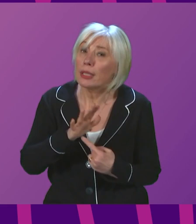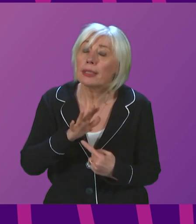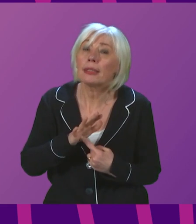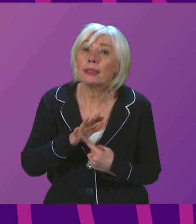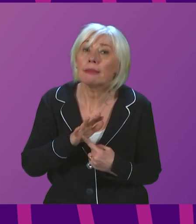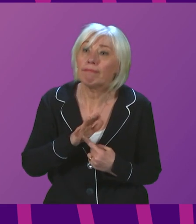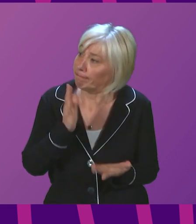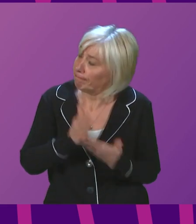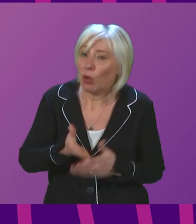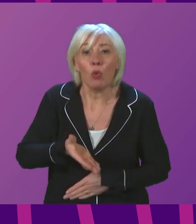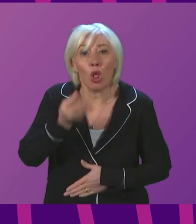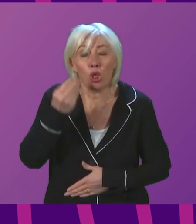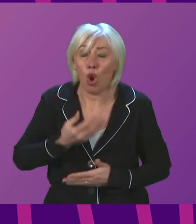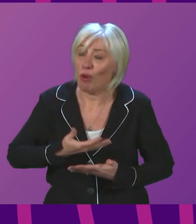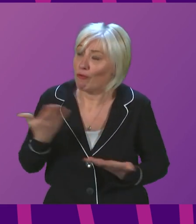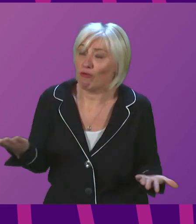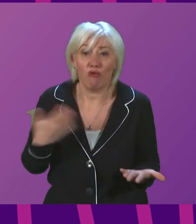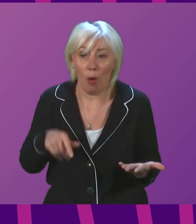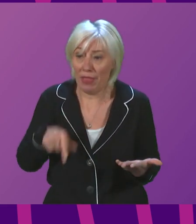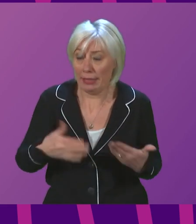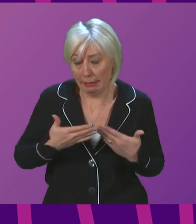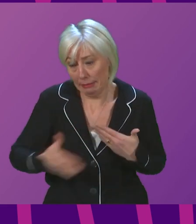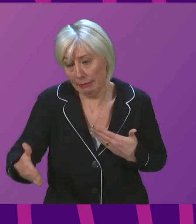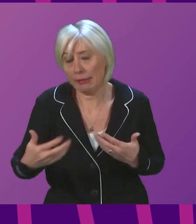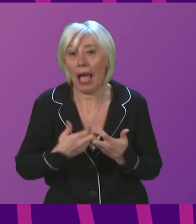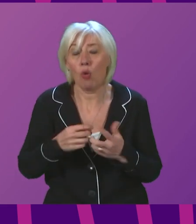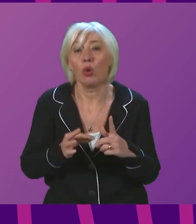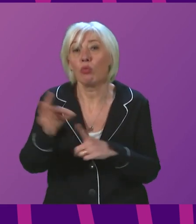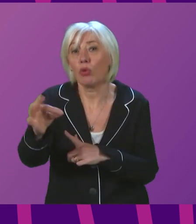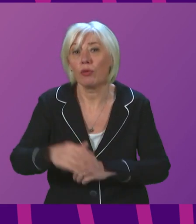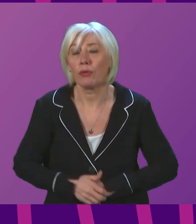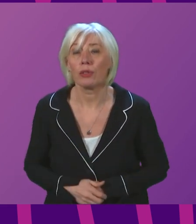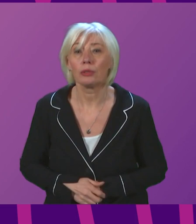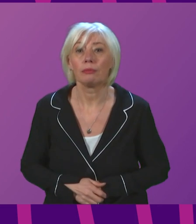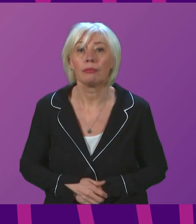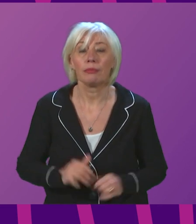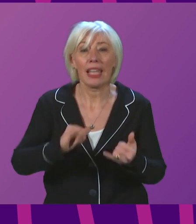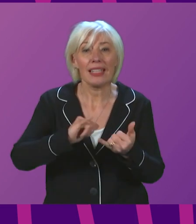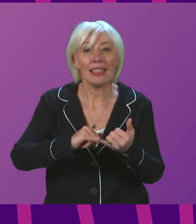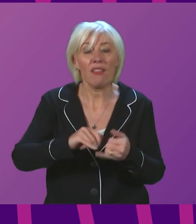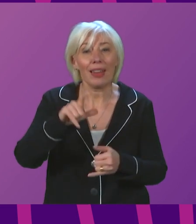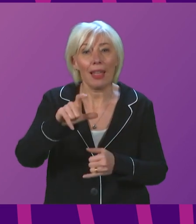will absolutely learn any lessons as we go about how we improve that. Stephanie Callaghan.